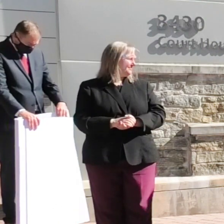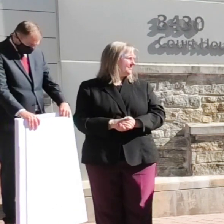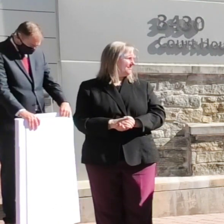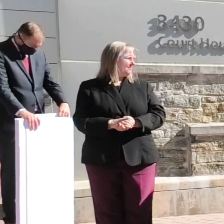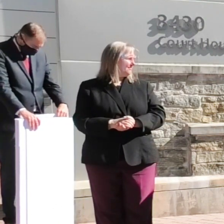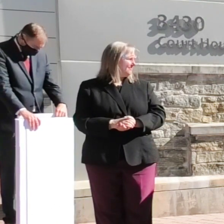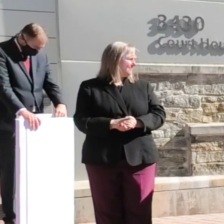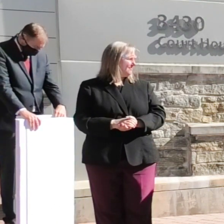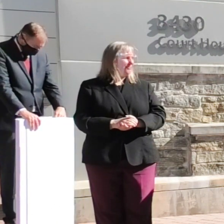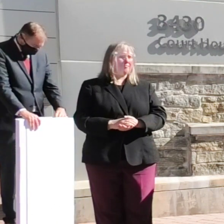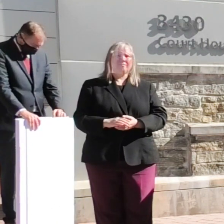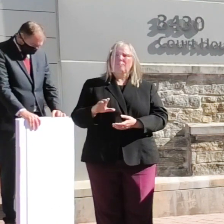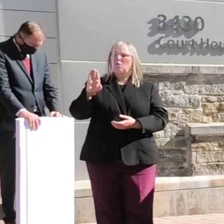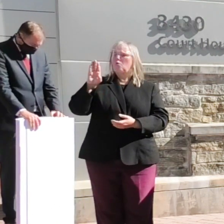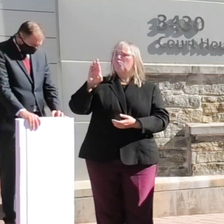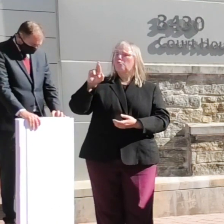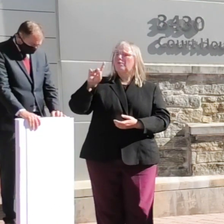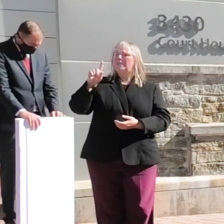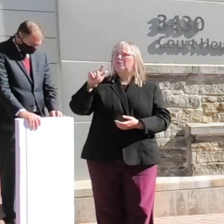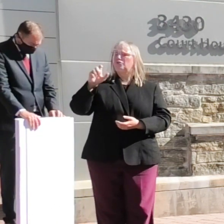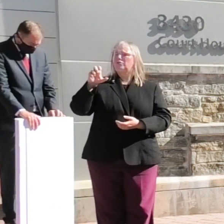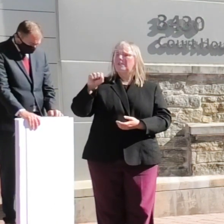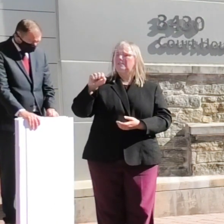Bridges of housing stability